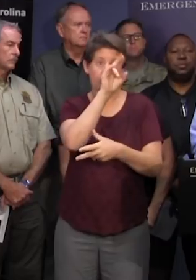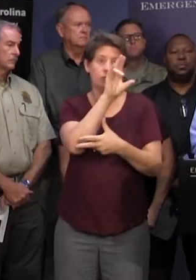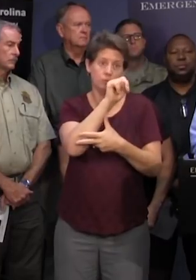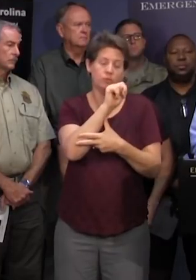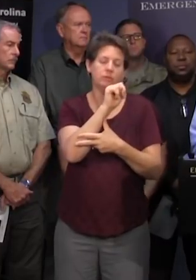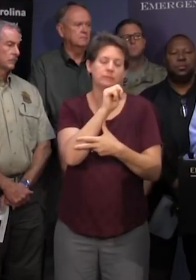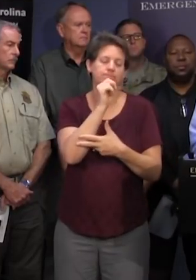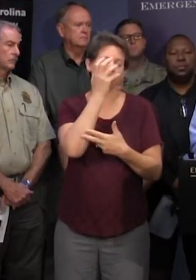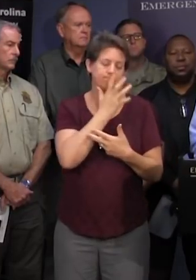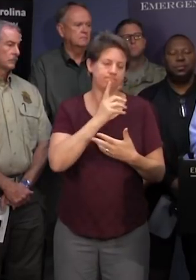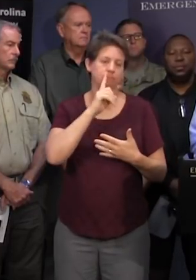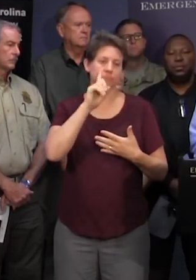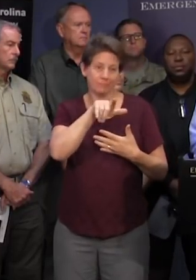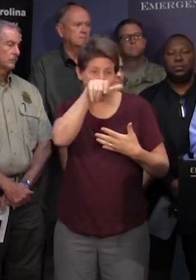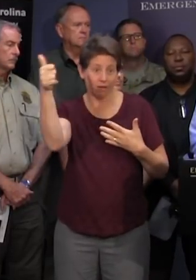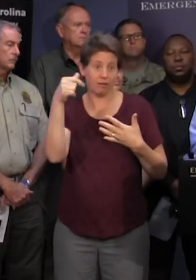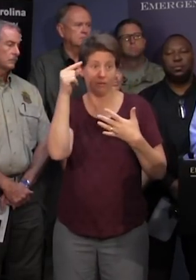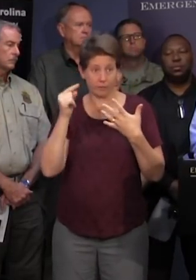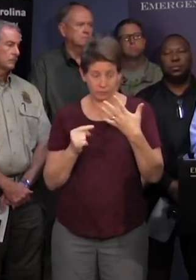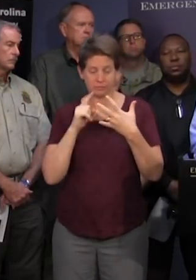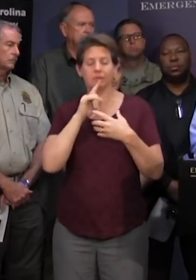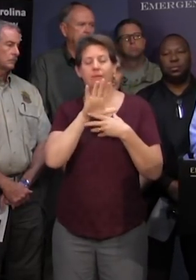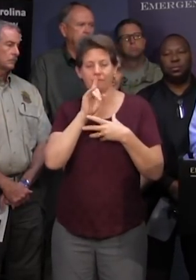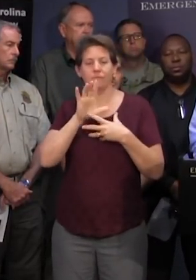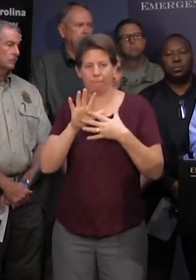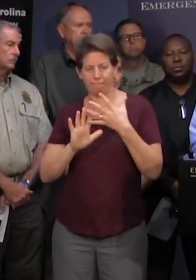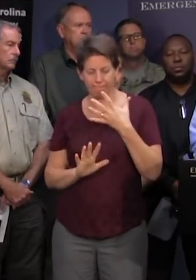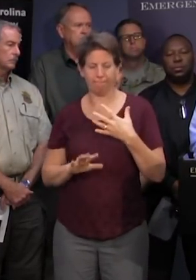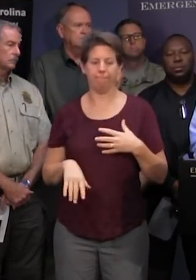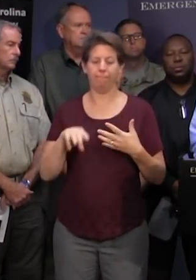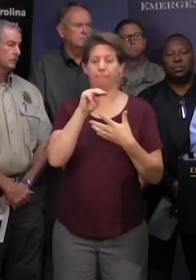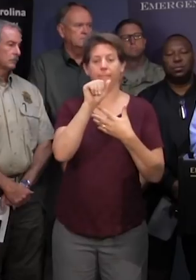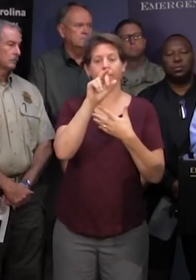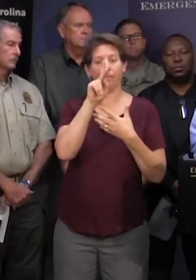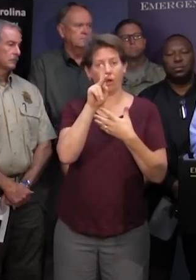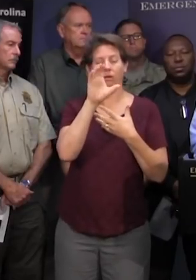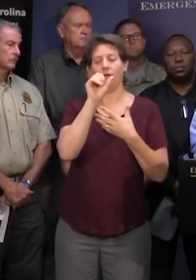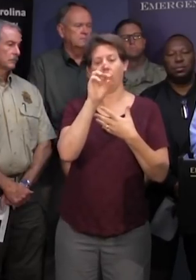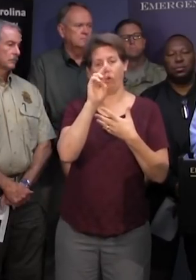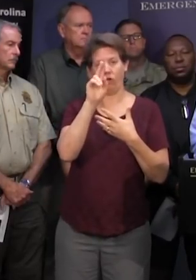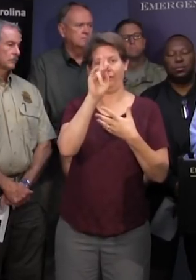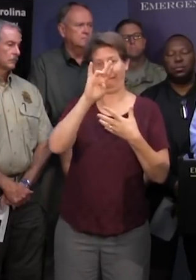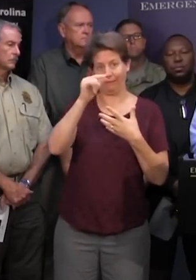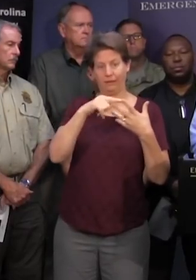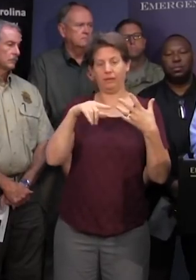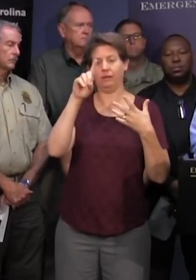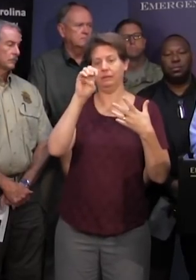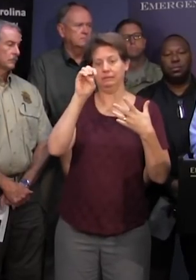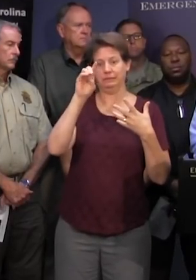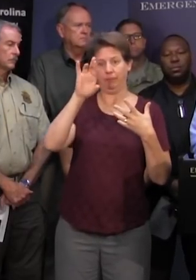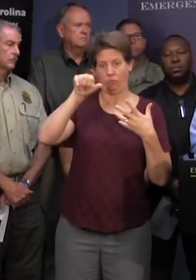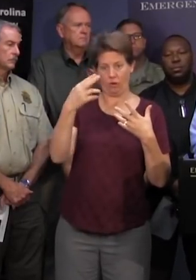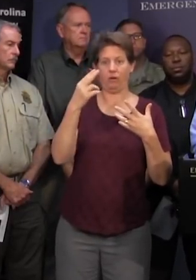and sorry to report there are others that have been confirmed mark carter king and deborah collins